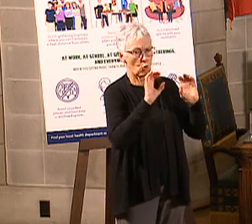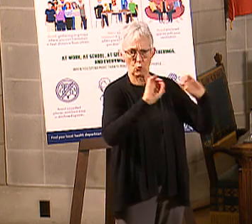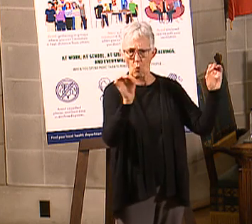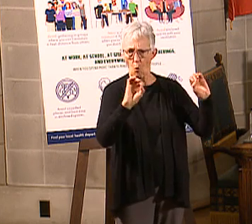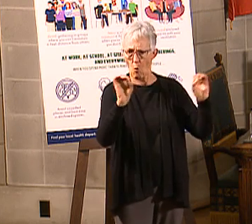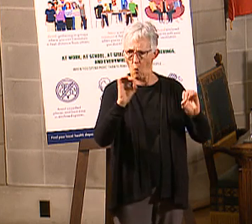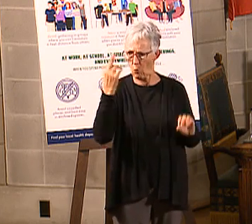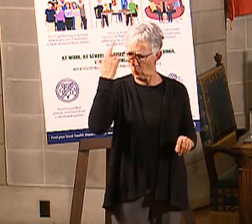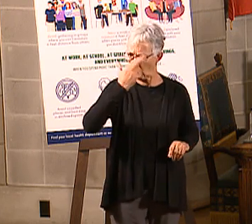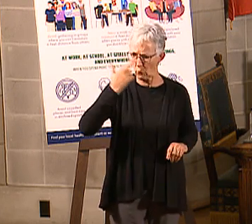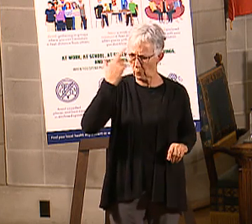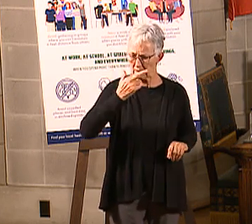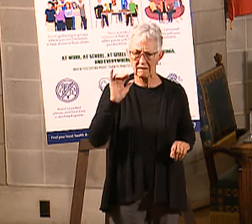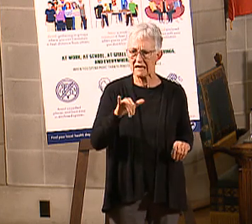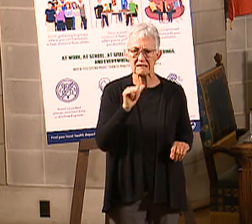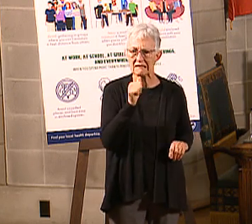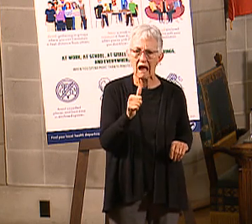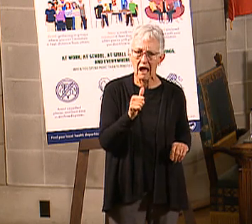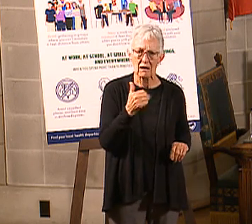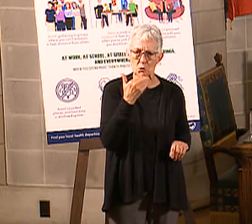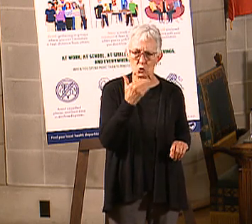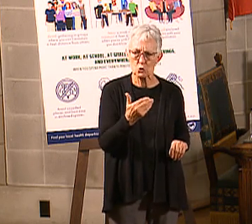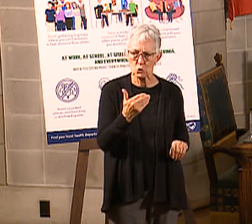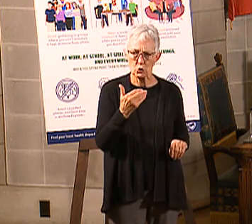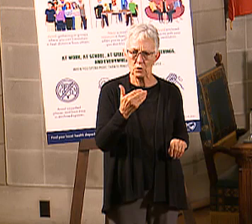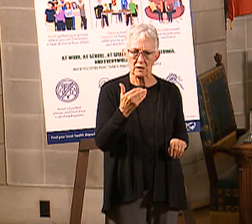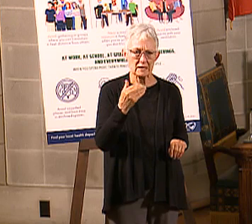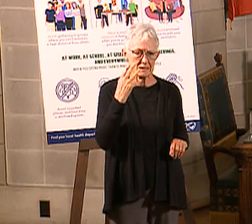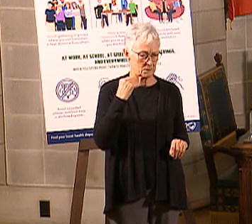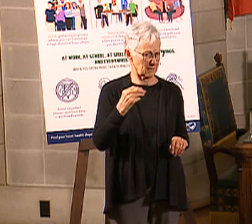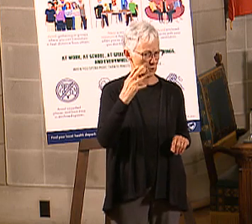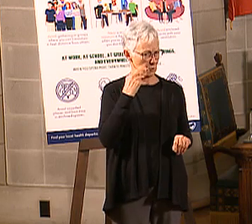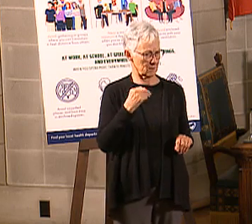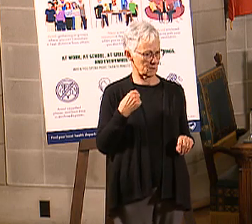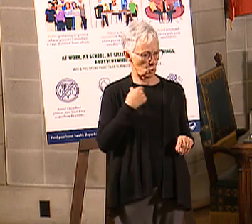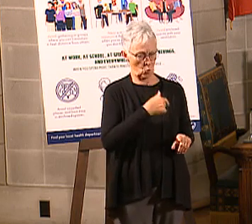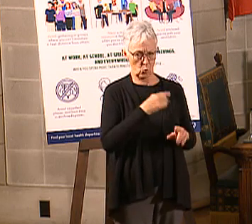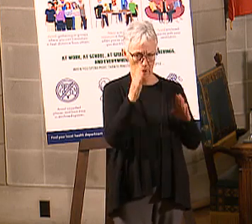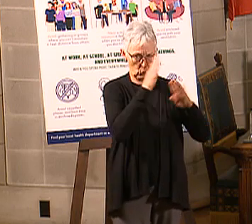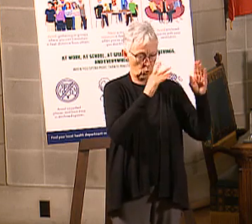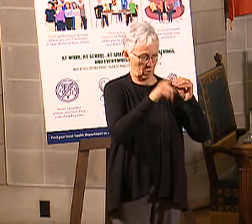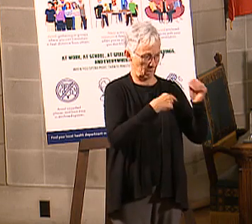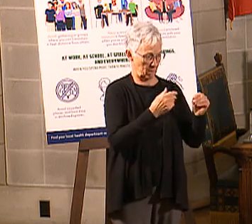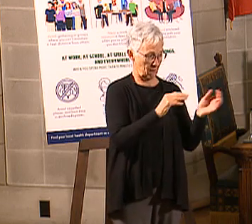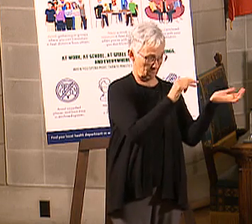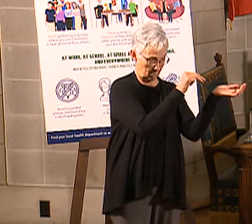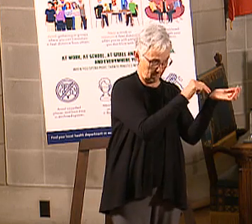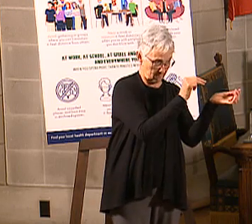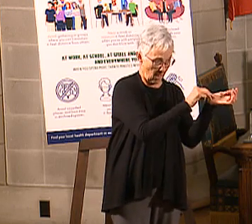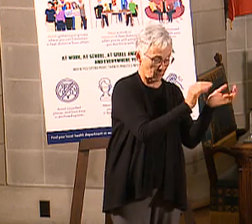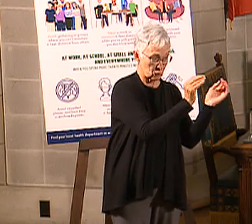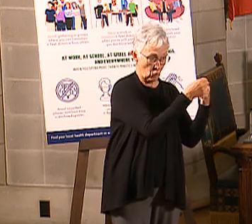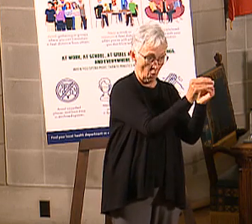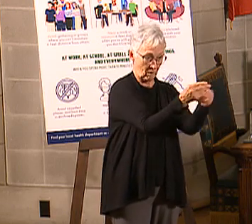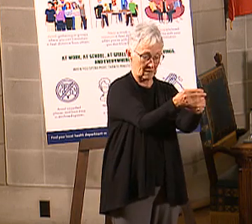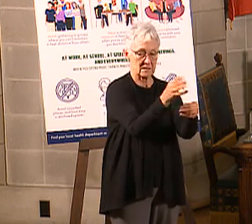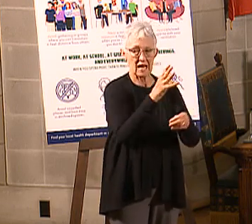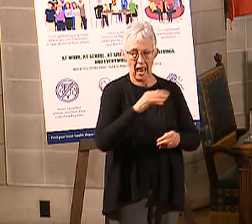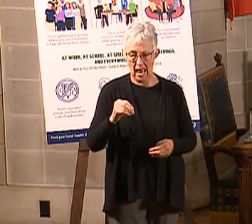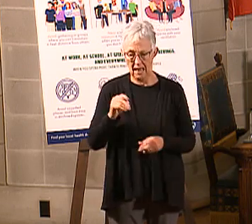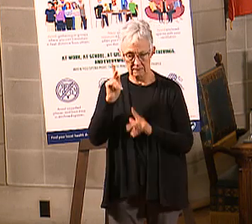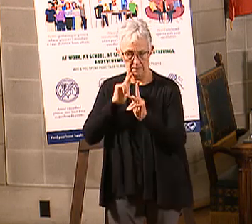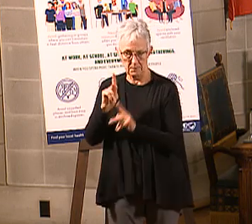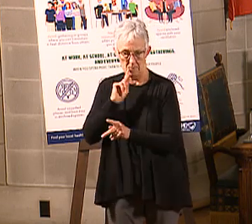not a good experience, and we worry about the experience of our providers in Nebraska just as much as our beneficiaries. So we want to